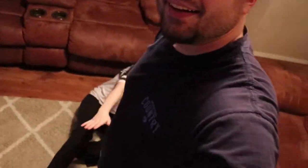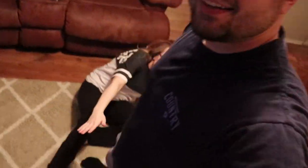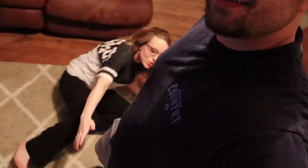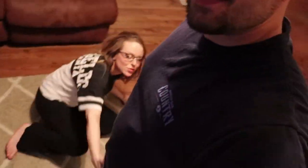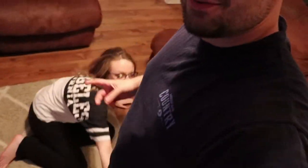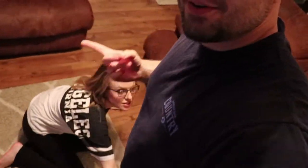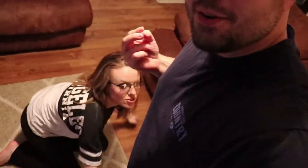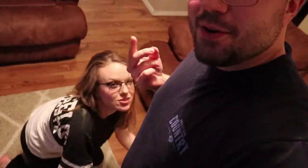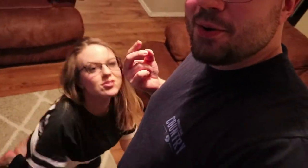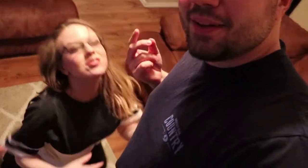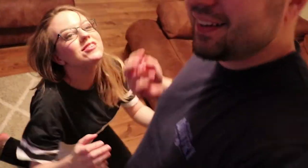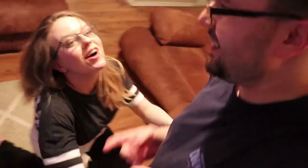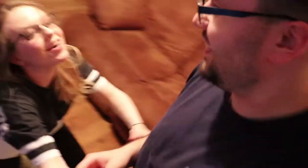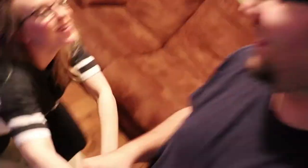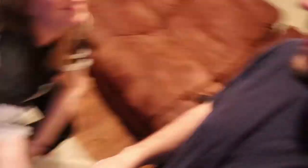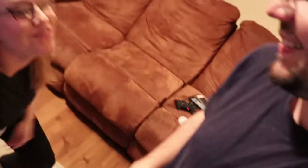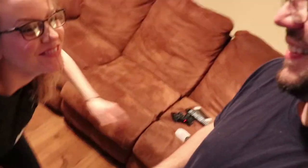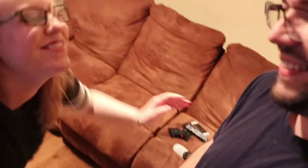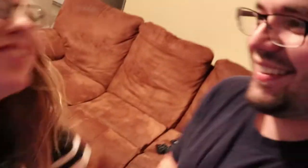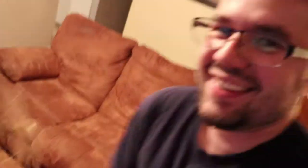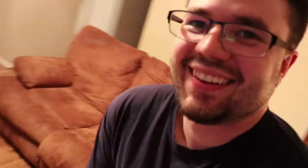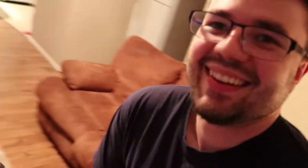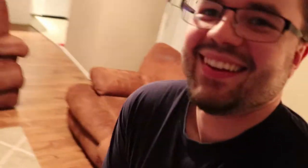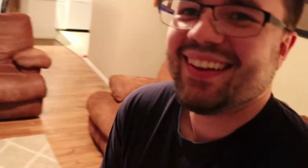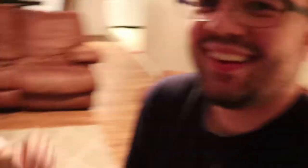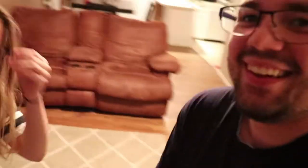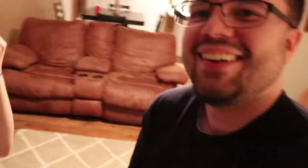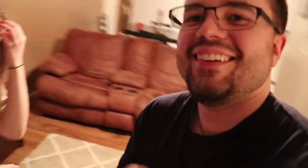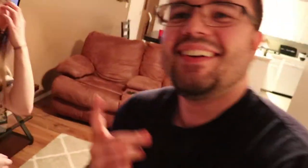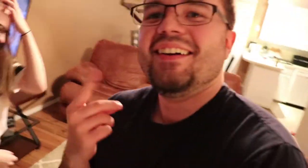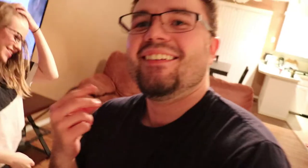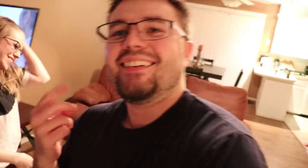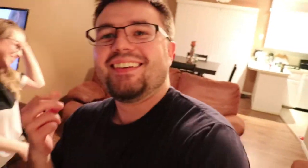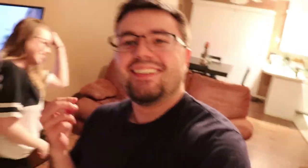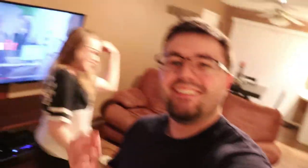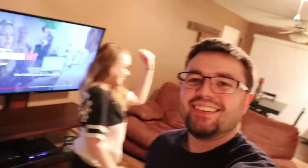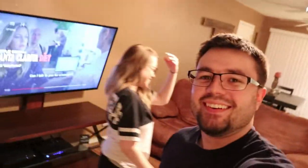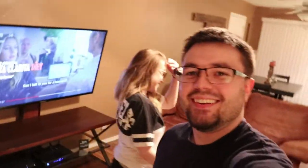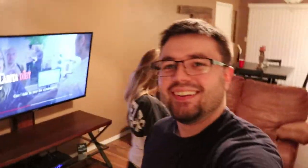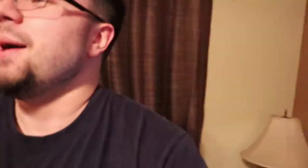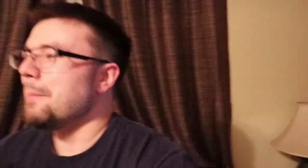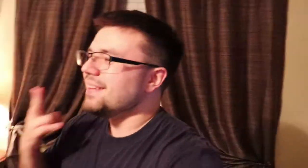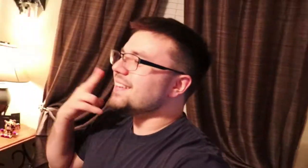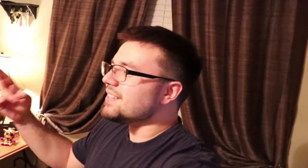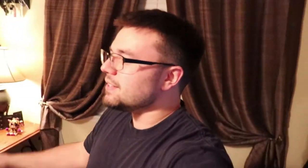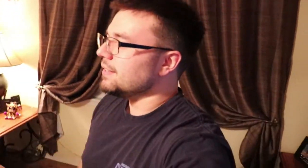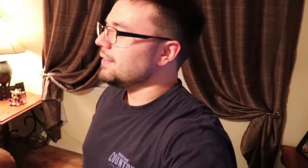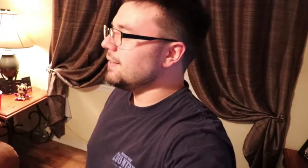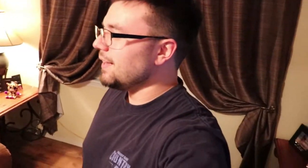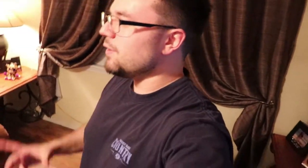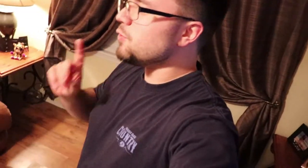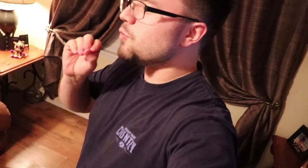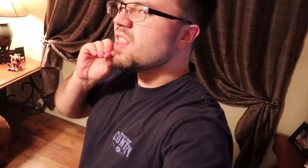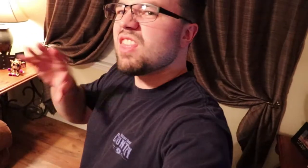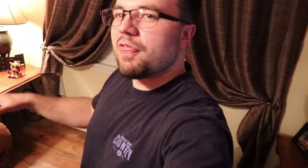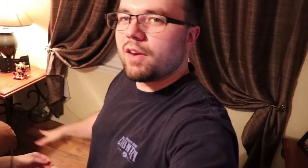What are you doing what are you doing? I'm innocent. I didn't do nothing